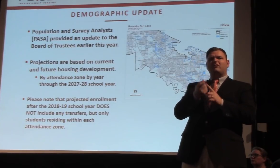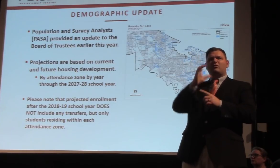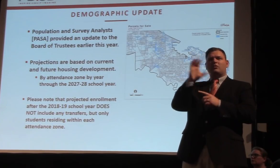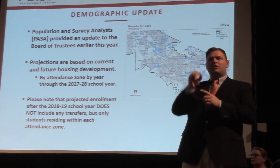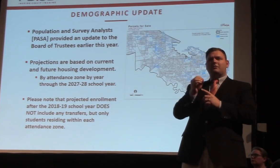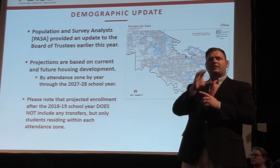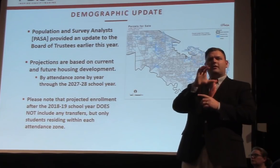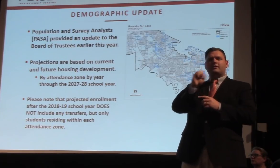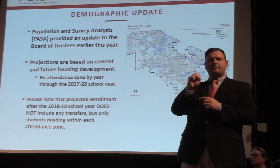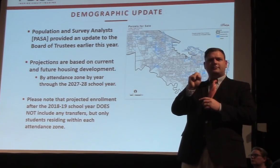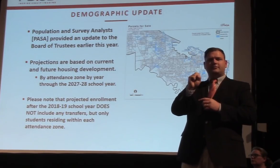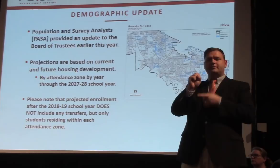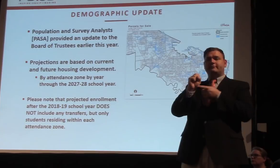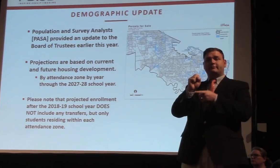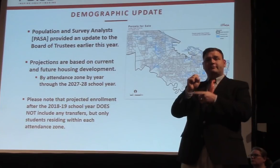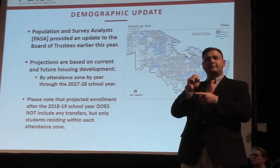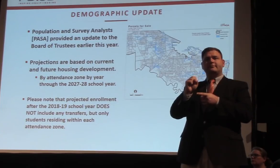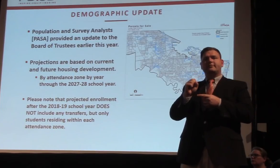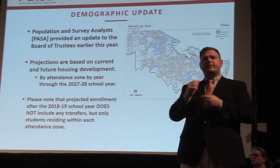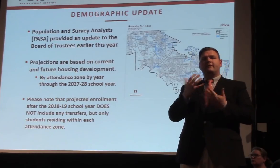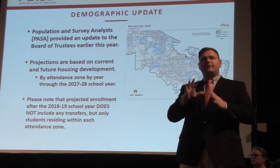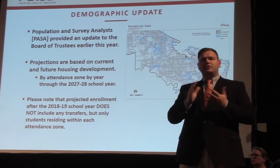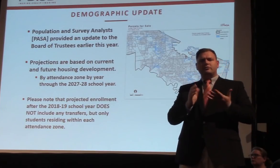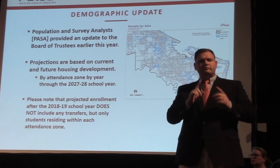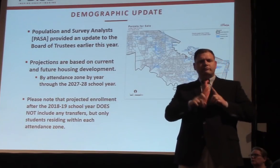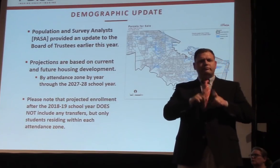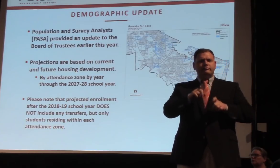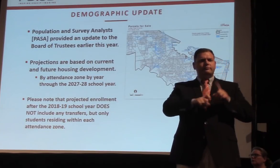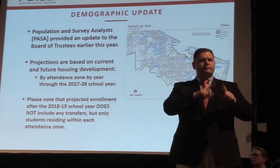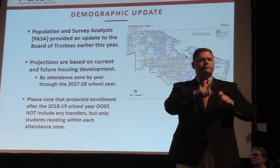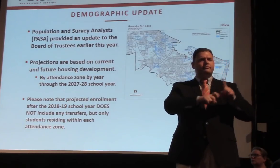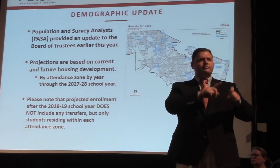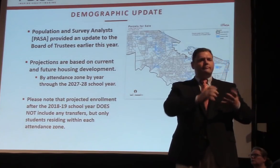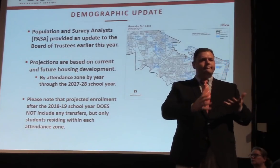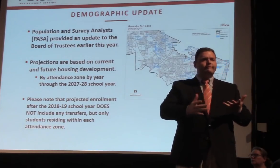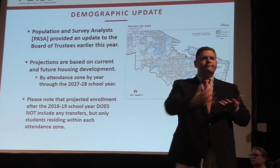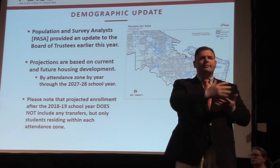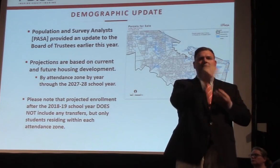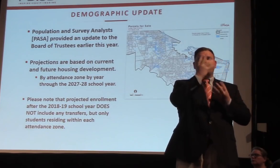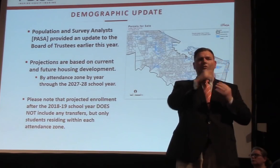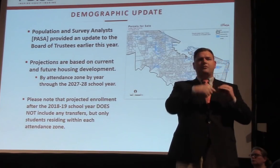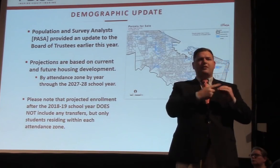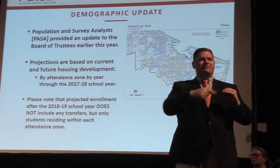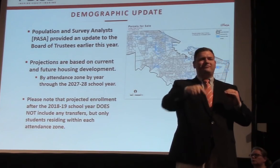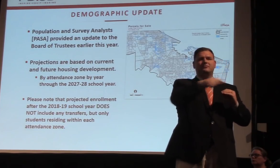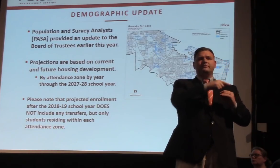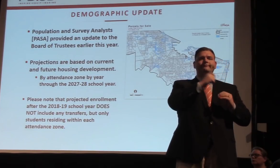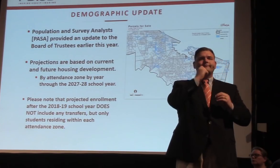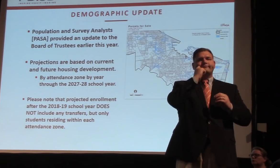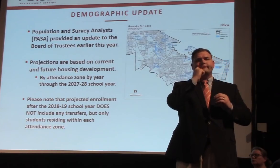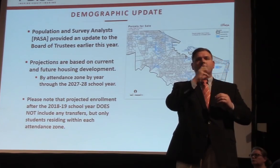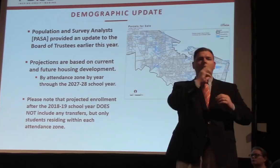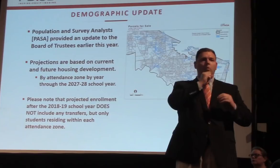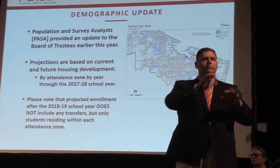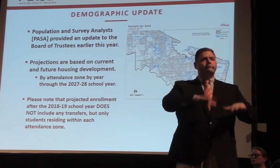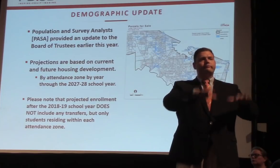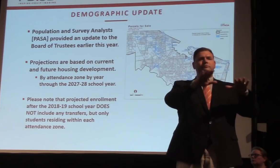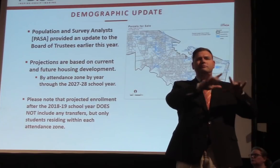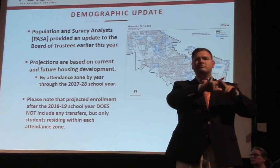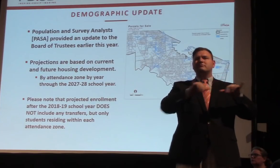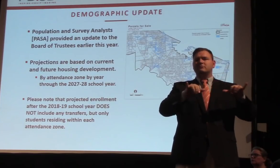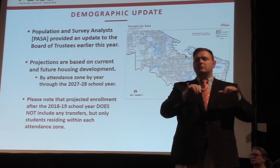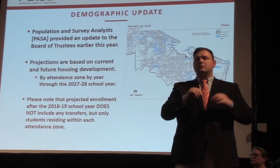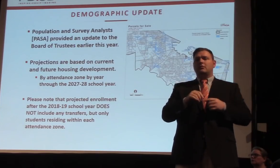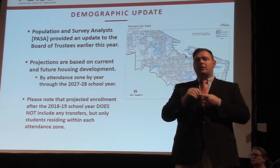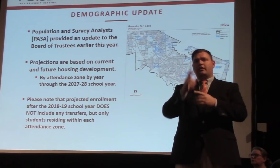They provide a demographic update for the district every year. What they do is they project enrollment based on future housing growth. They